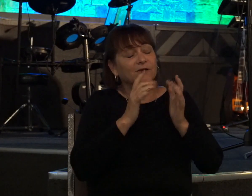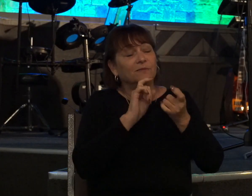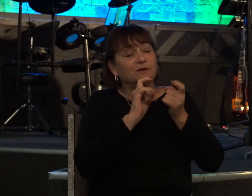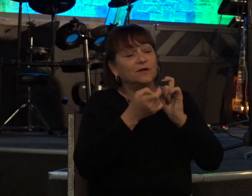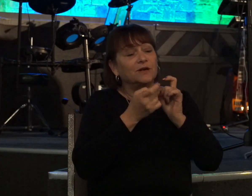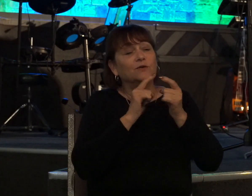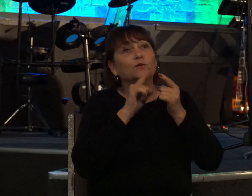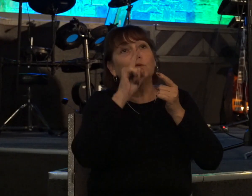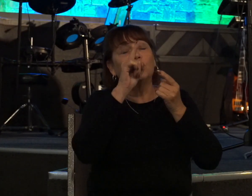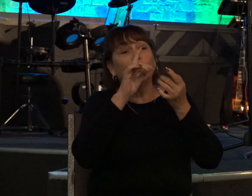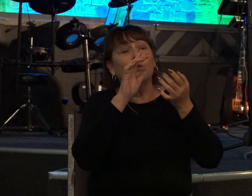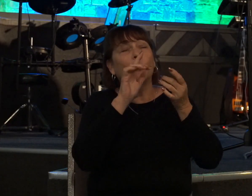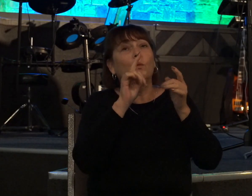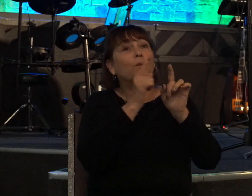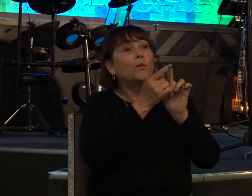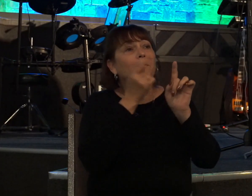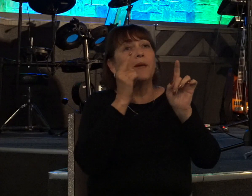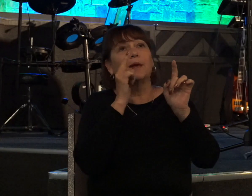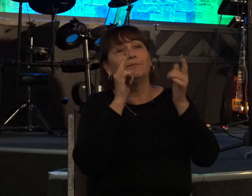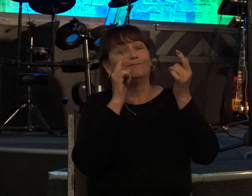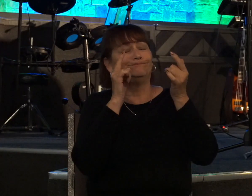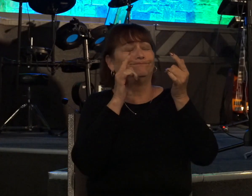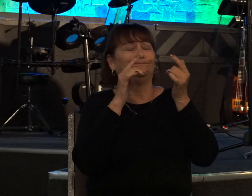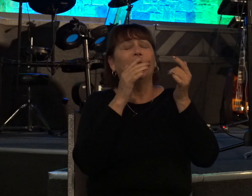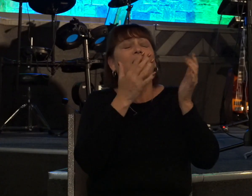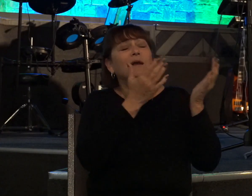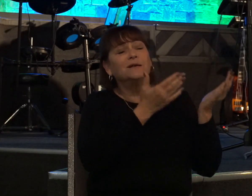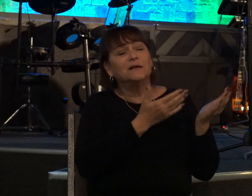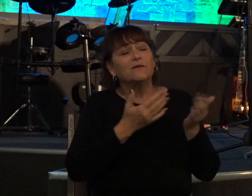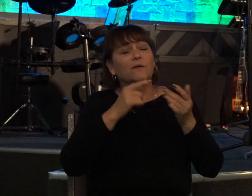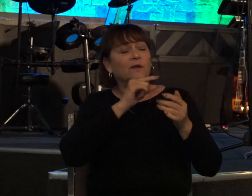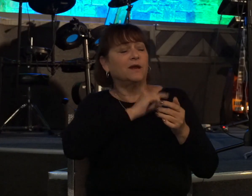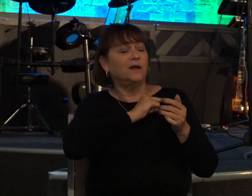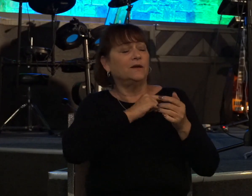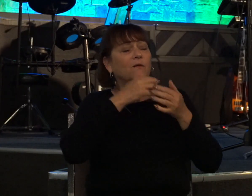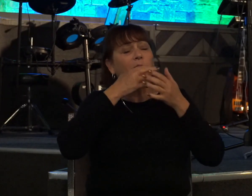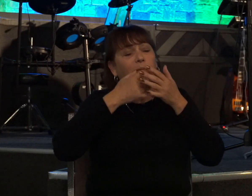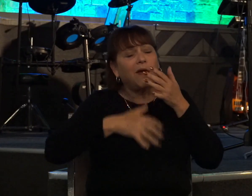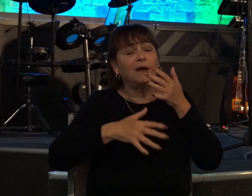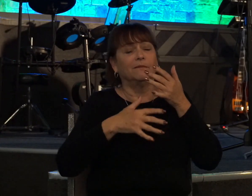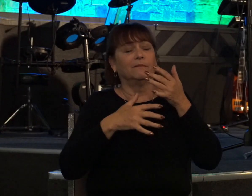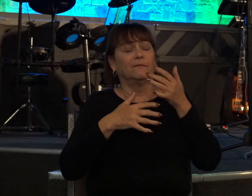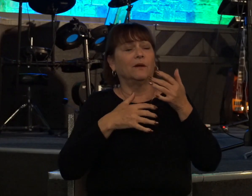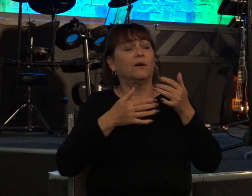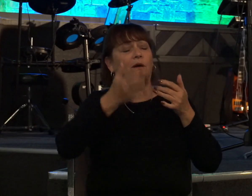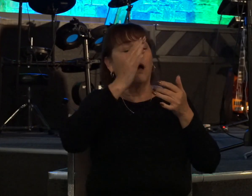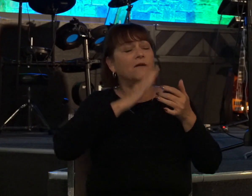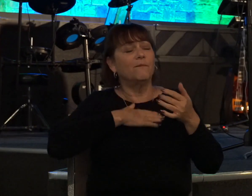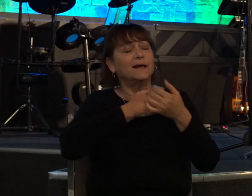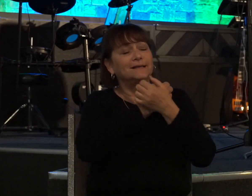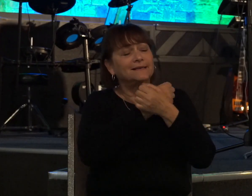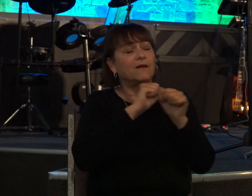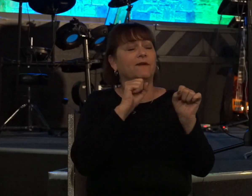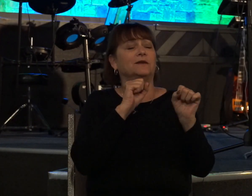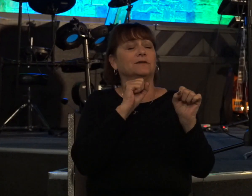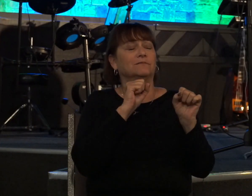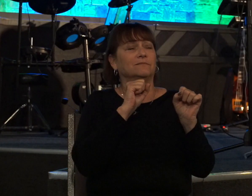deliver me from the guilt of bloodshed oh God the God of my salvation speaking of Uriah here